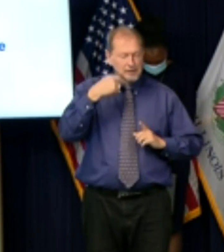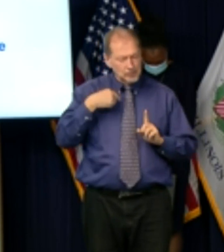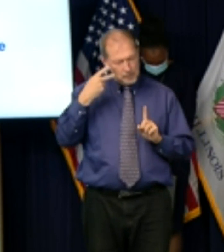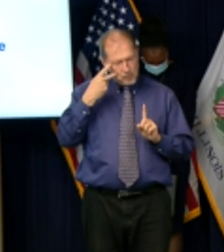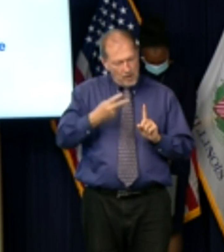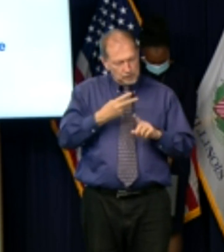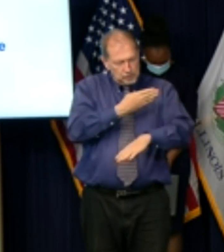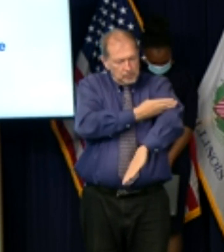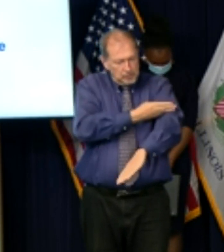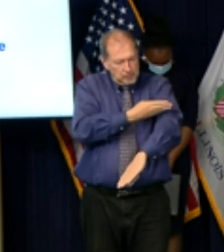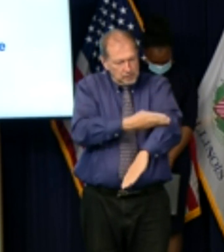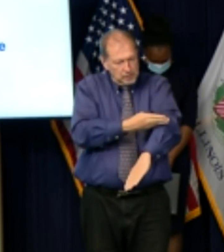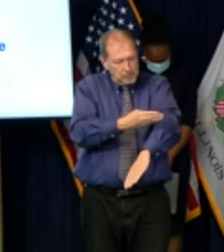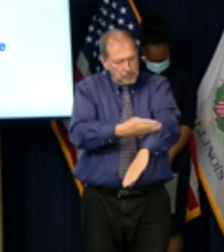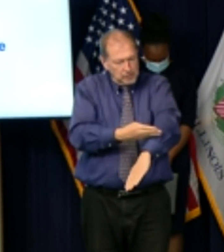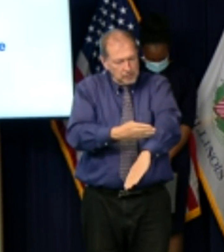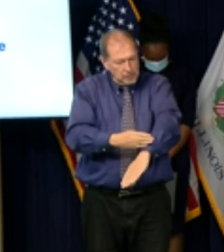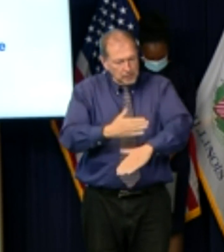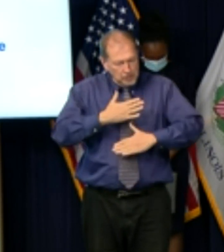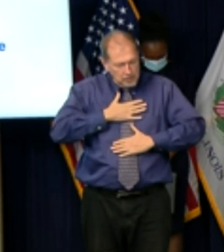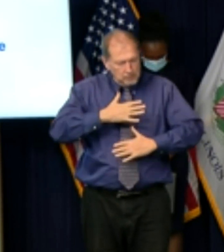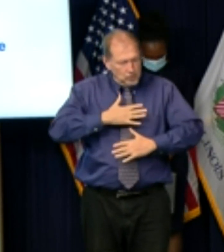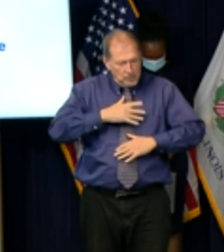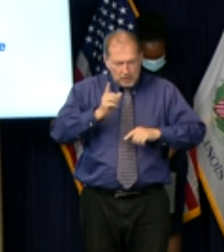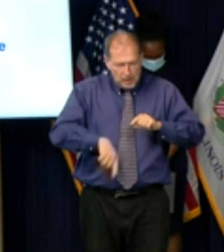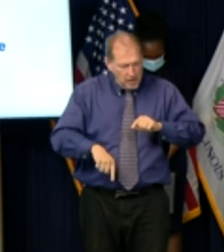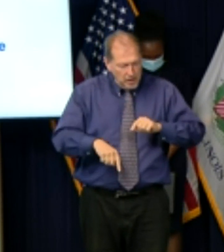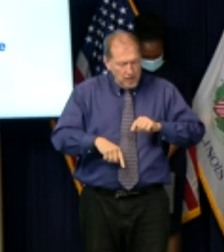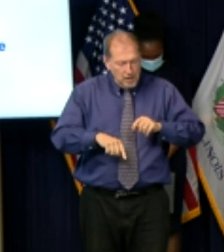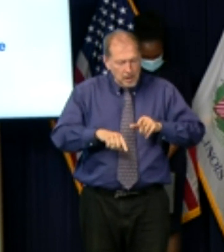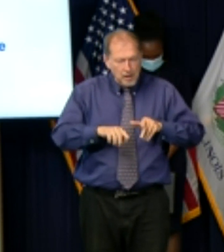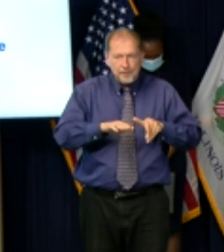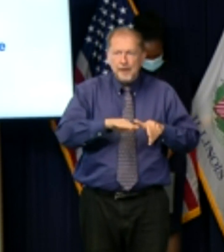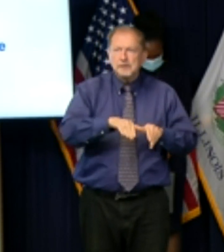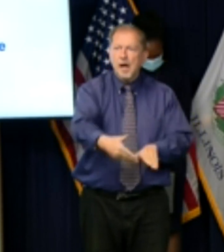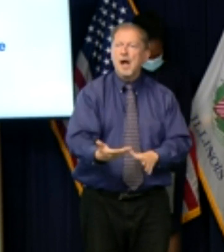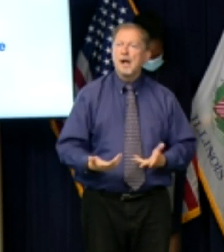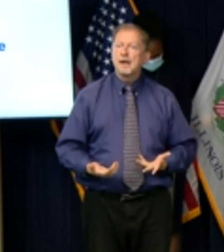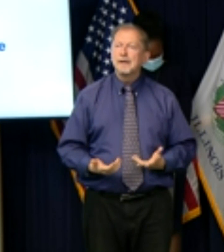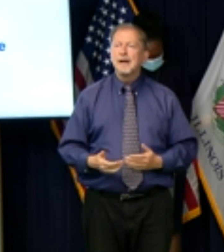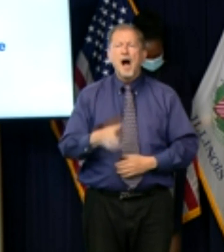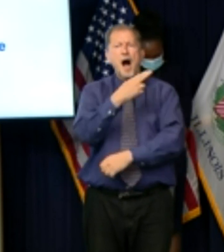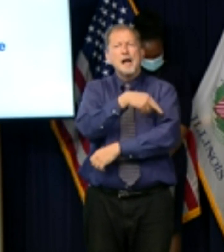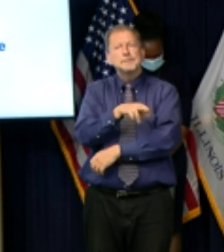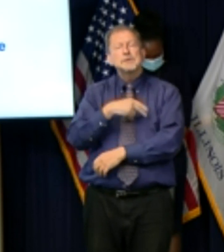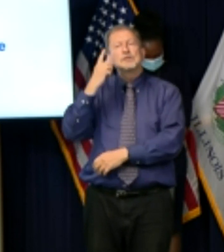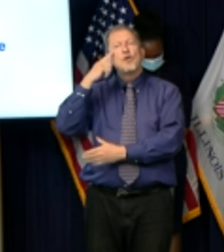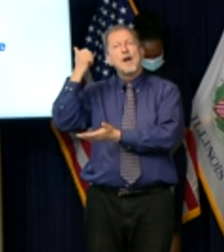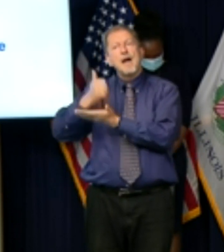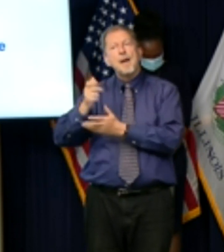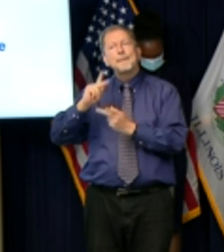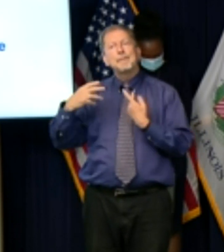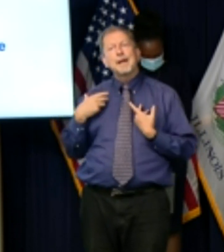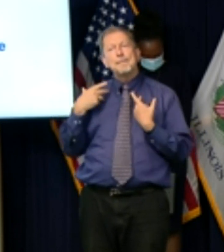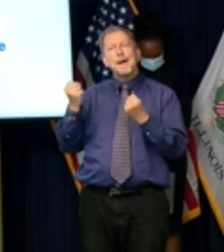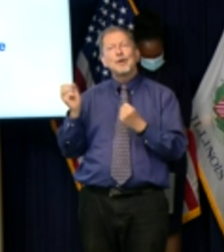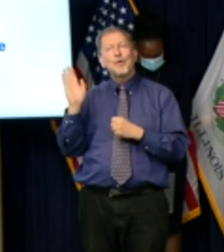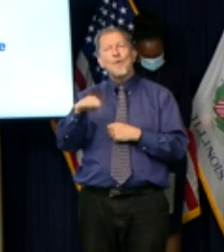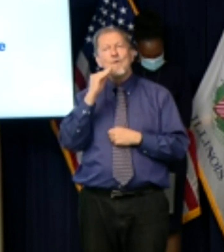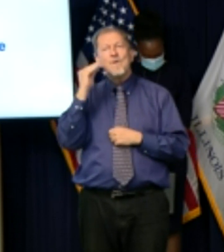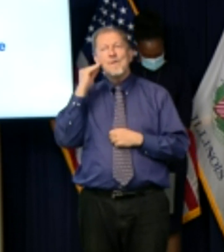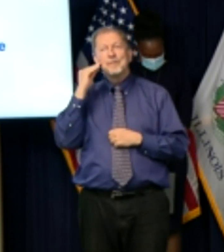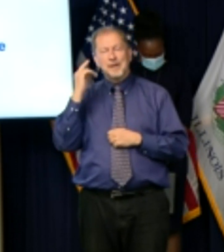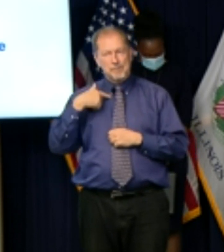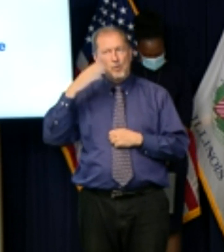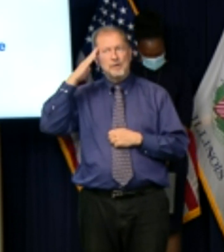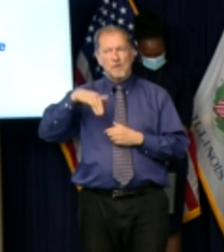our eyes when acute care hospitals are really designed to make people better and get them home quickly but we know that